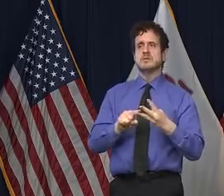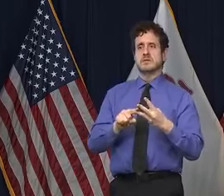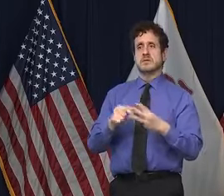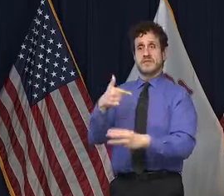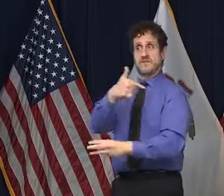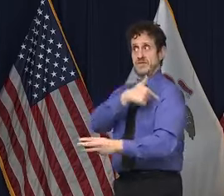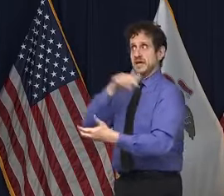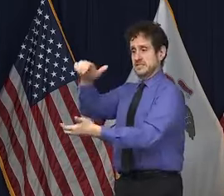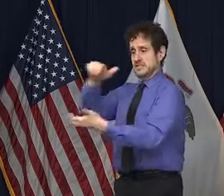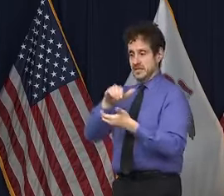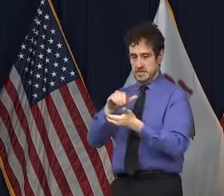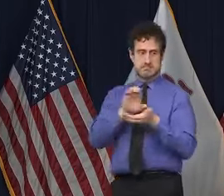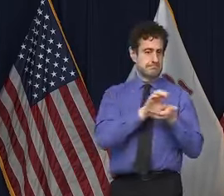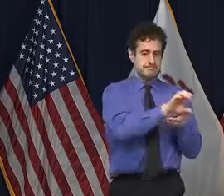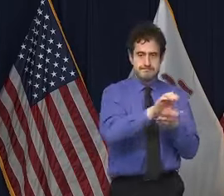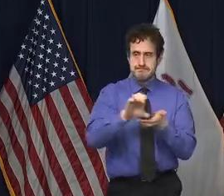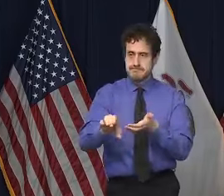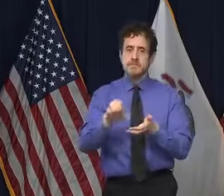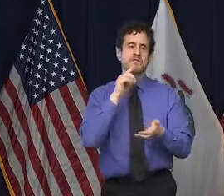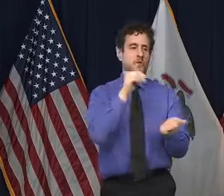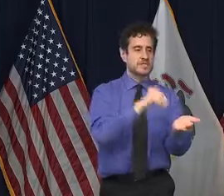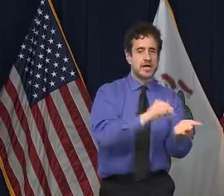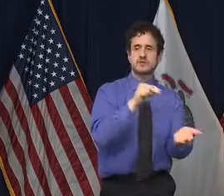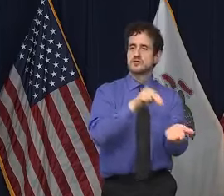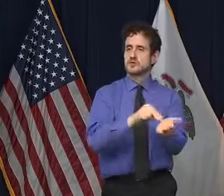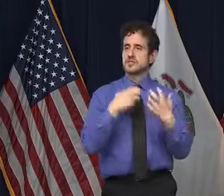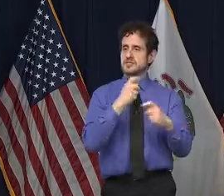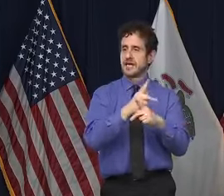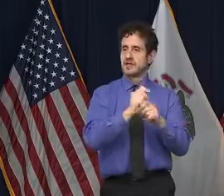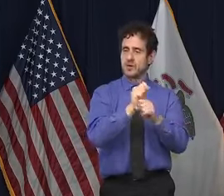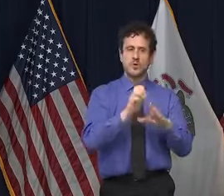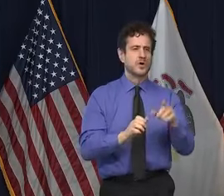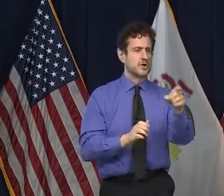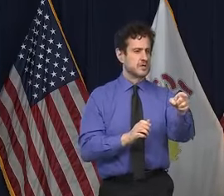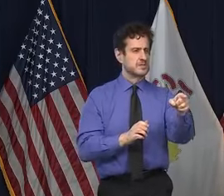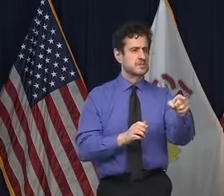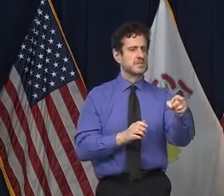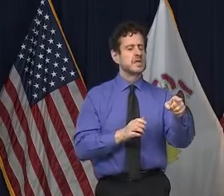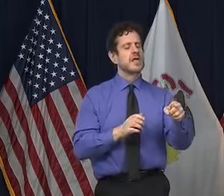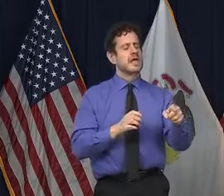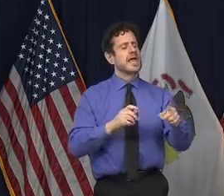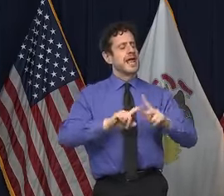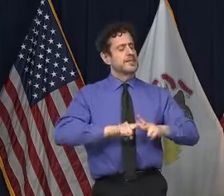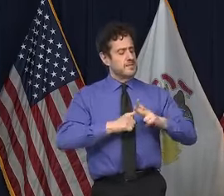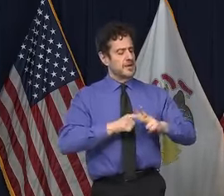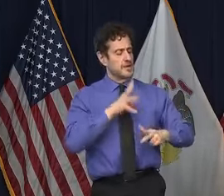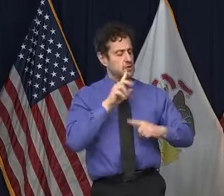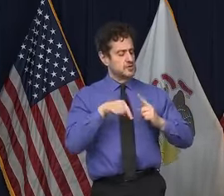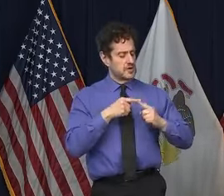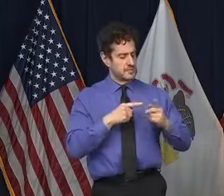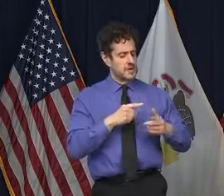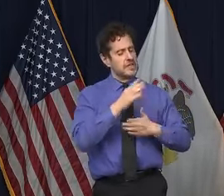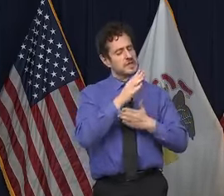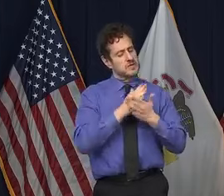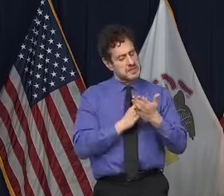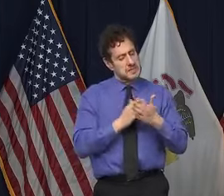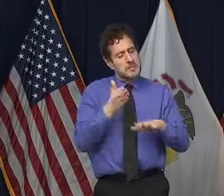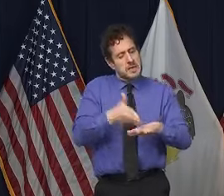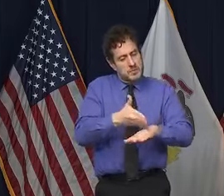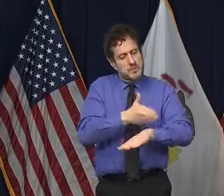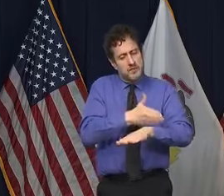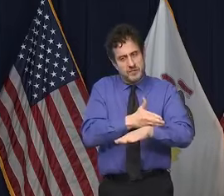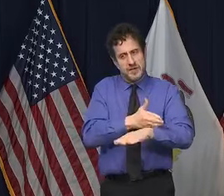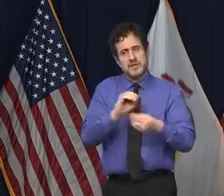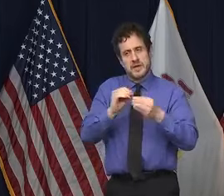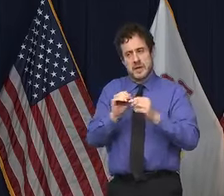particularly to healthcare workers, so that we can keep our hospitals going. Could you just clarify at the top you talked about even though there is some slight improvements here